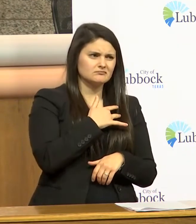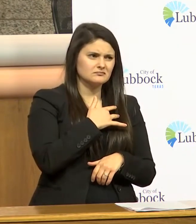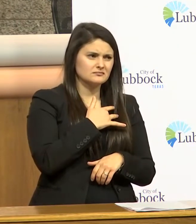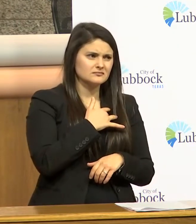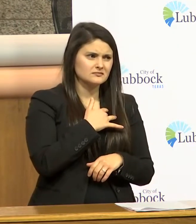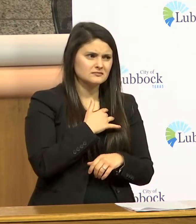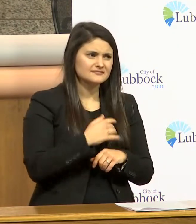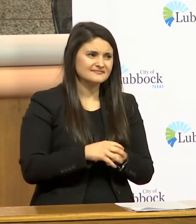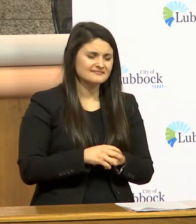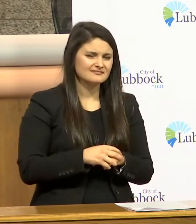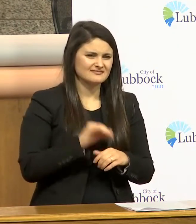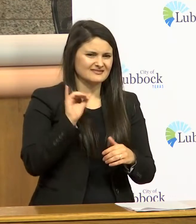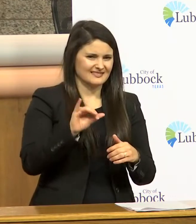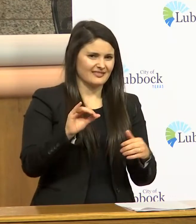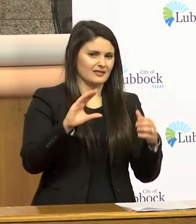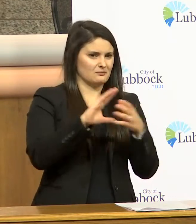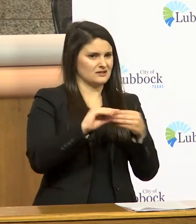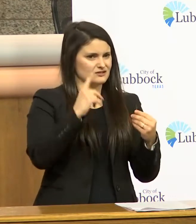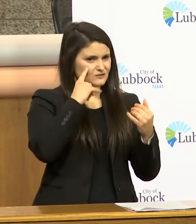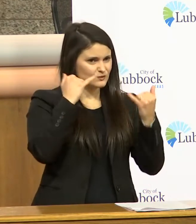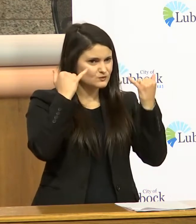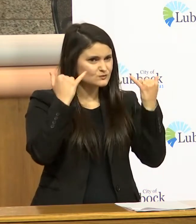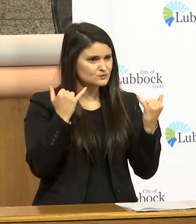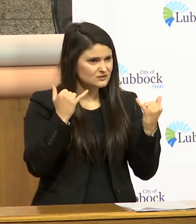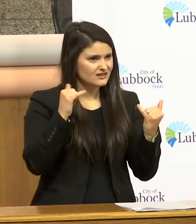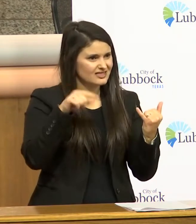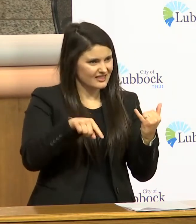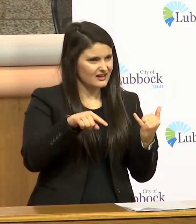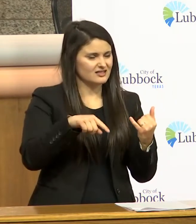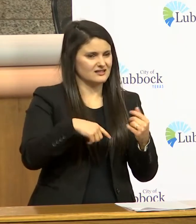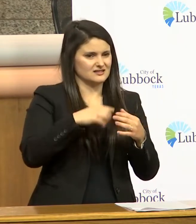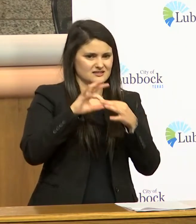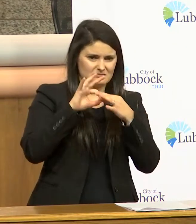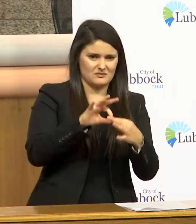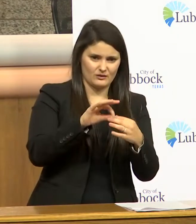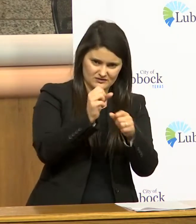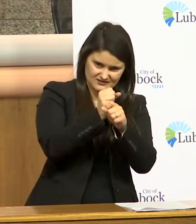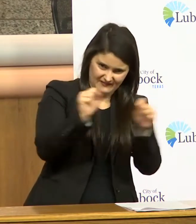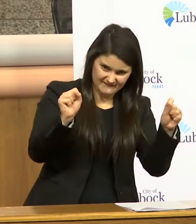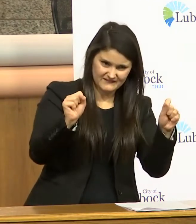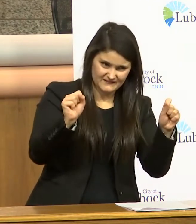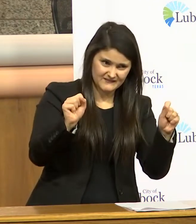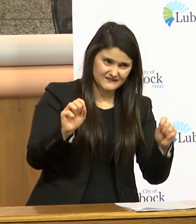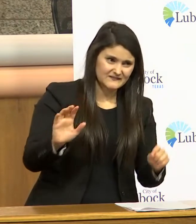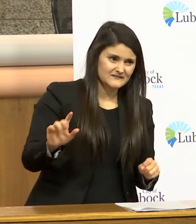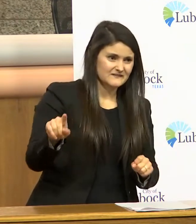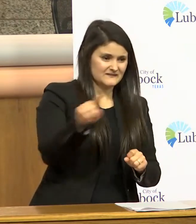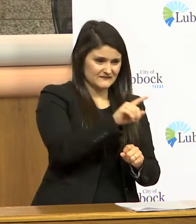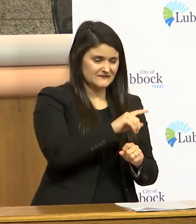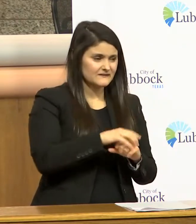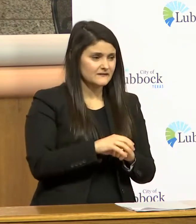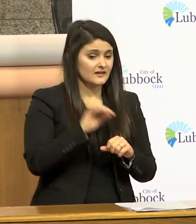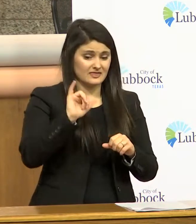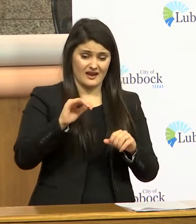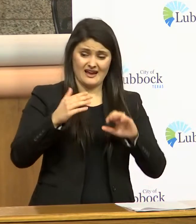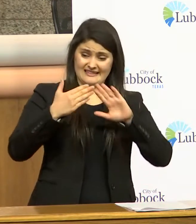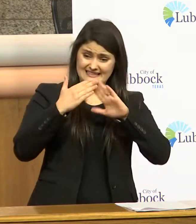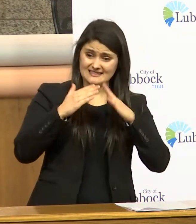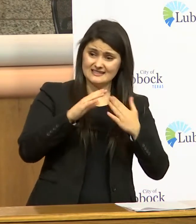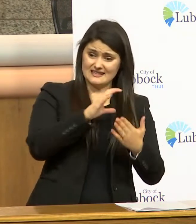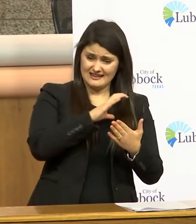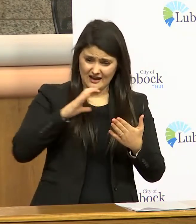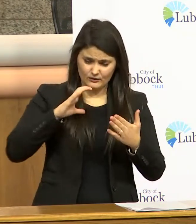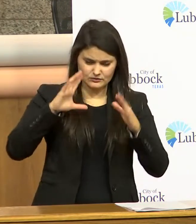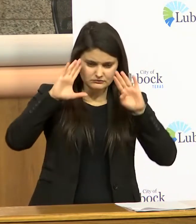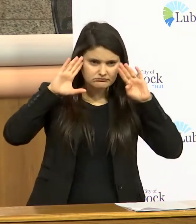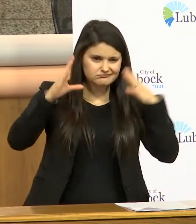i think that's the message of the day i think that's what this is about that's what the city council and i are